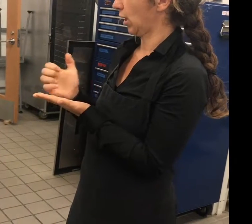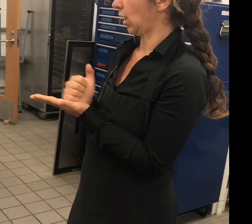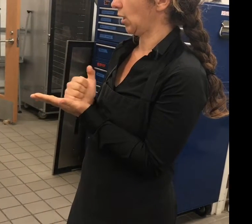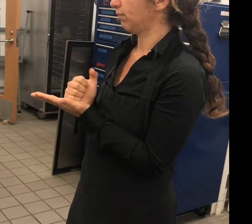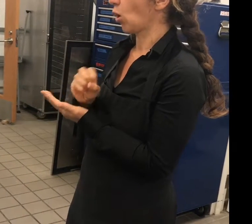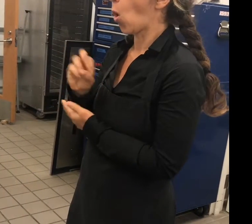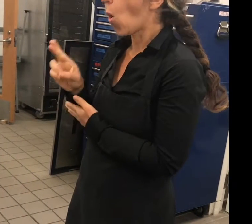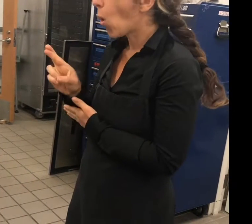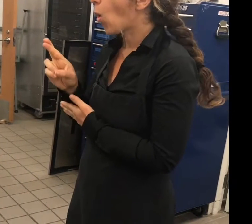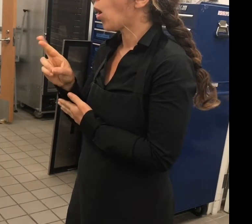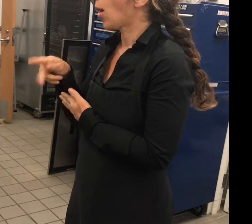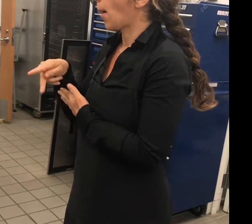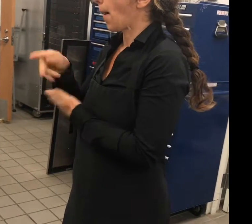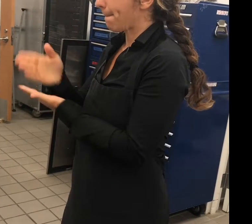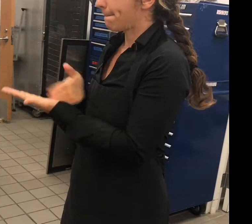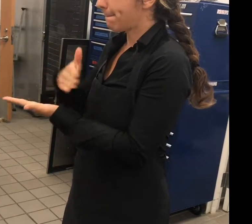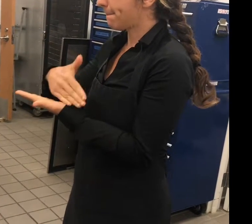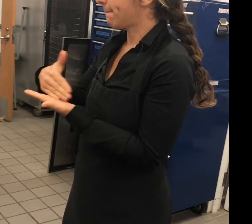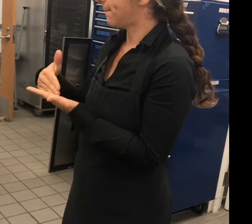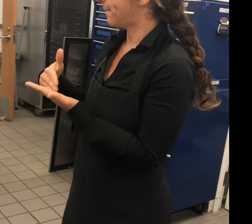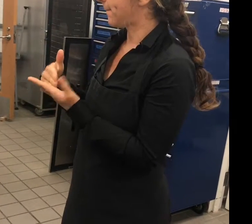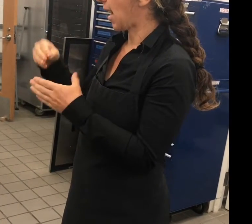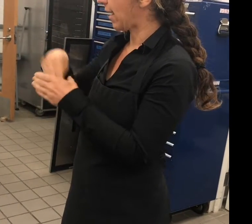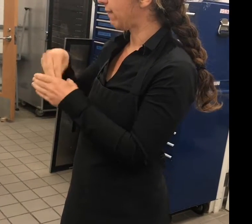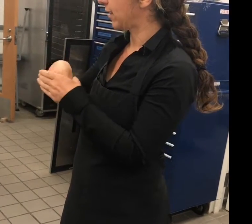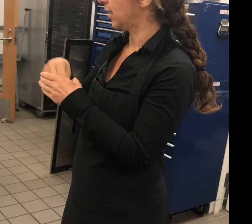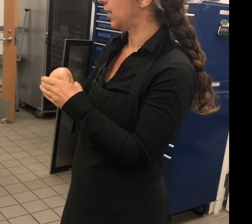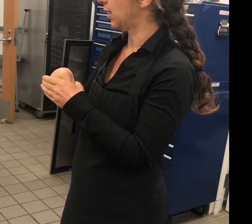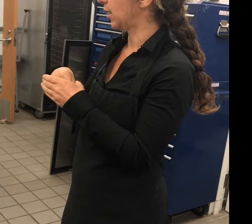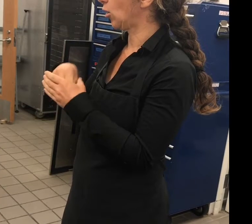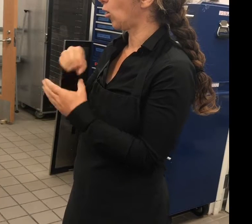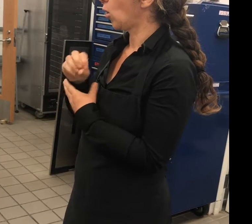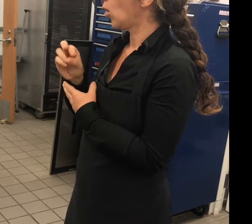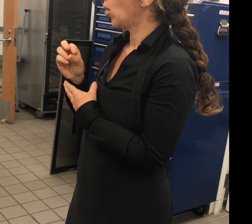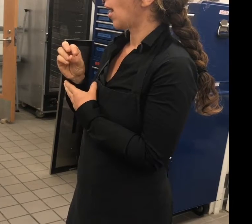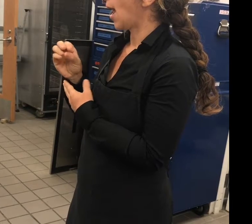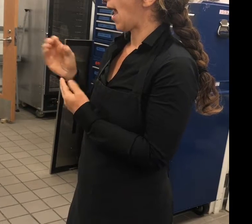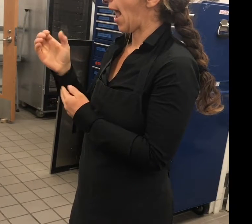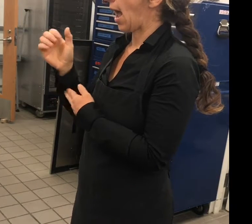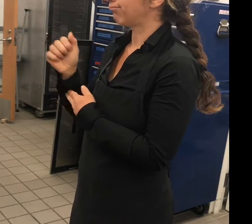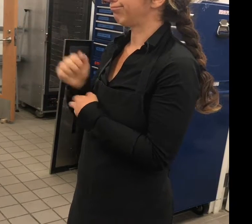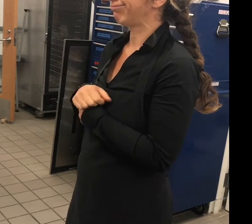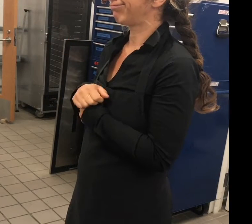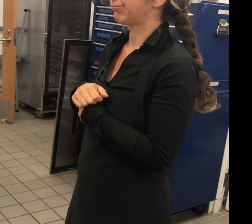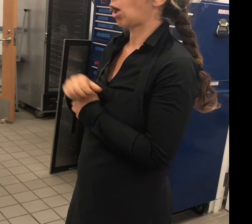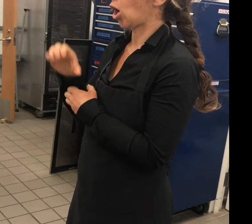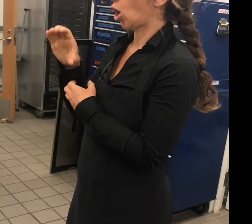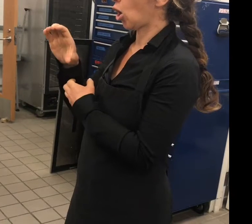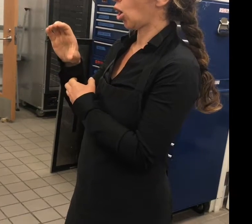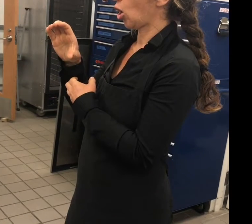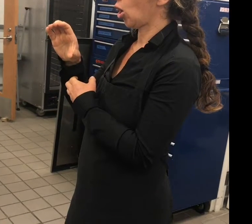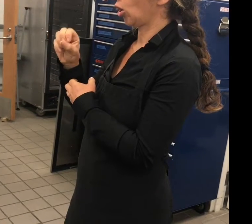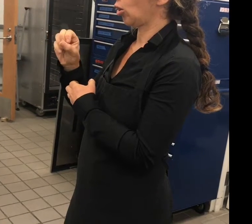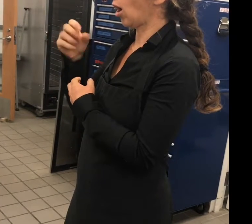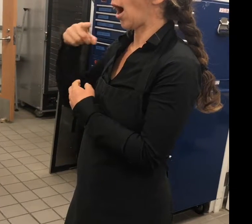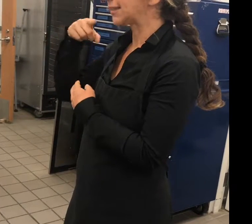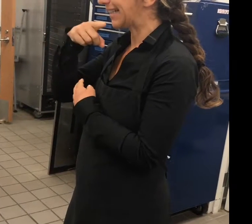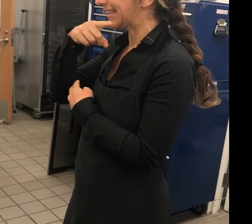uses cornstarch. Cornstarch is activated by? Cornstarch. Or heat. Or heat. Or heat.